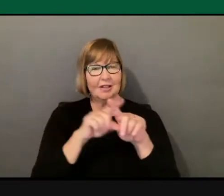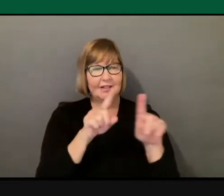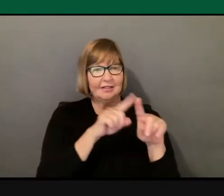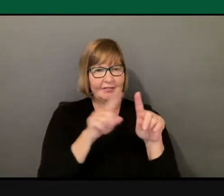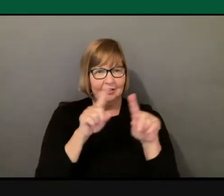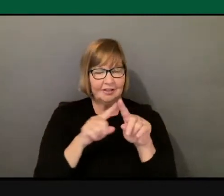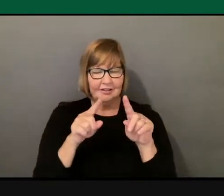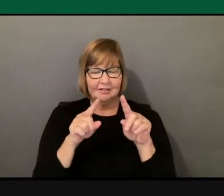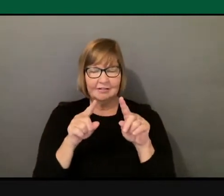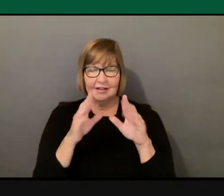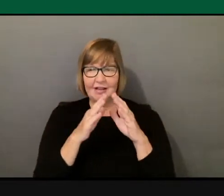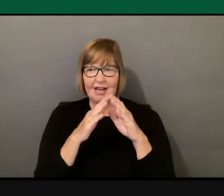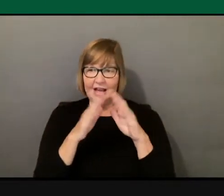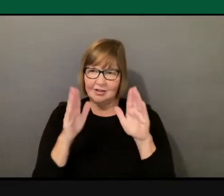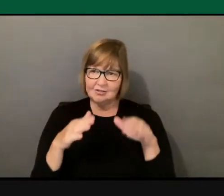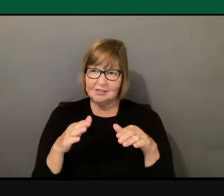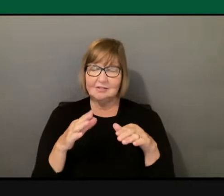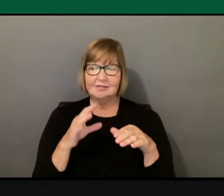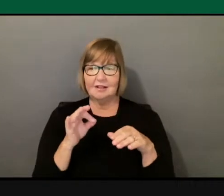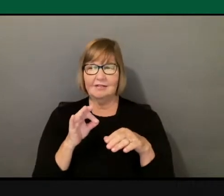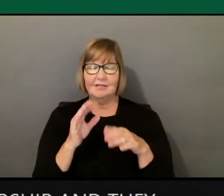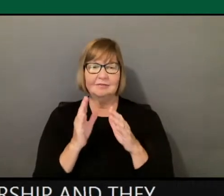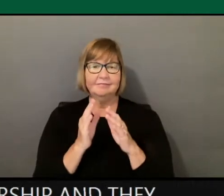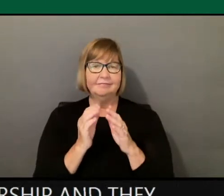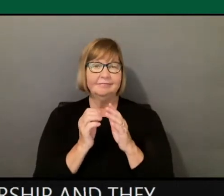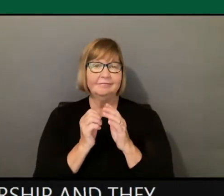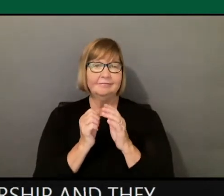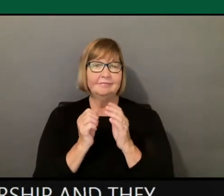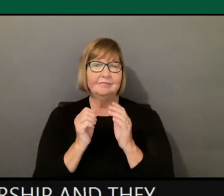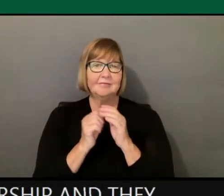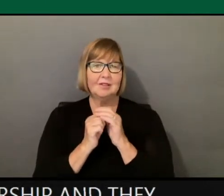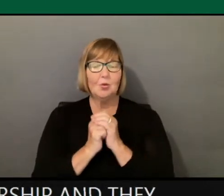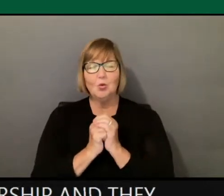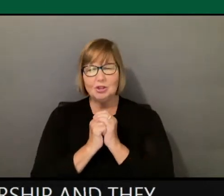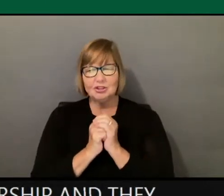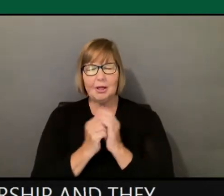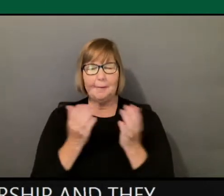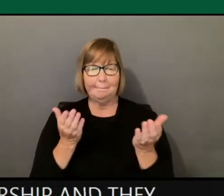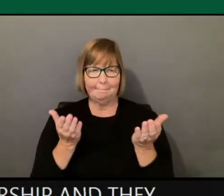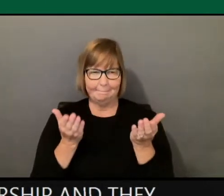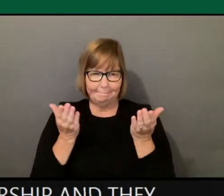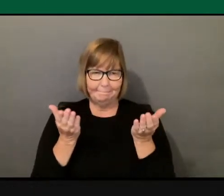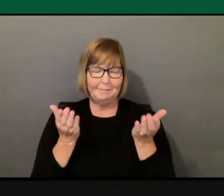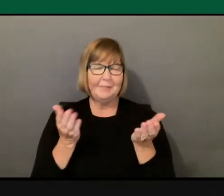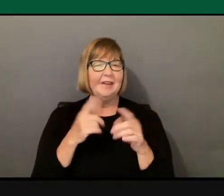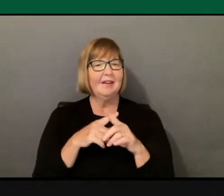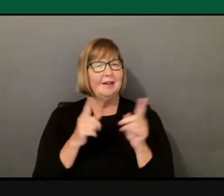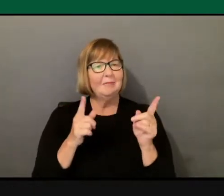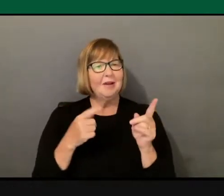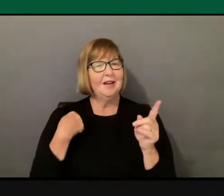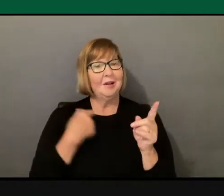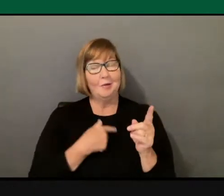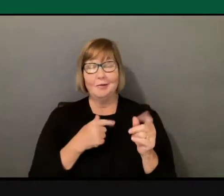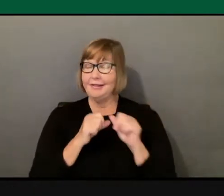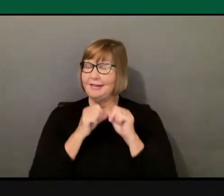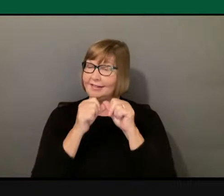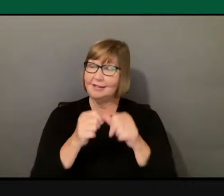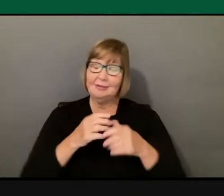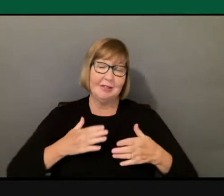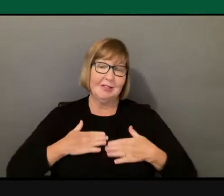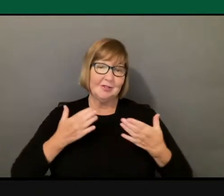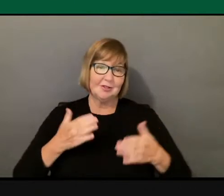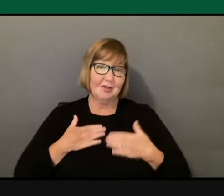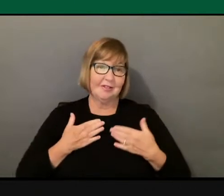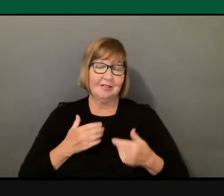So we have fear, but we're also persistent in continuing, uh, to be joyful, to live our Jewish